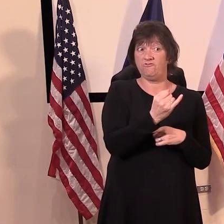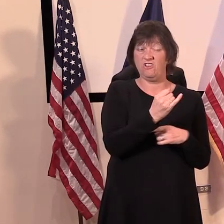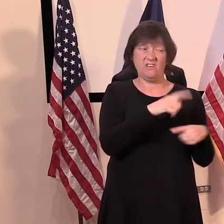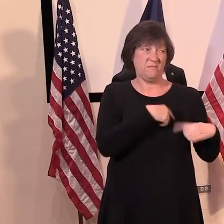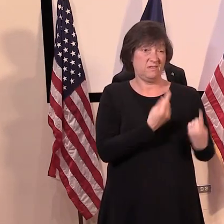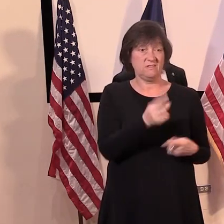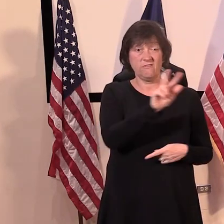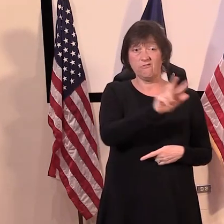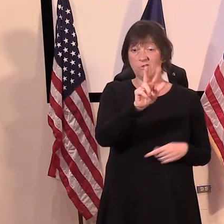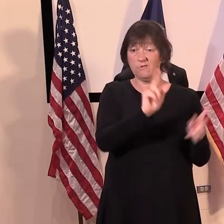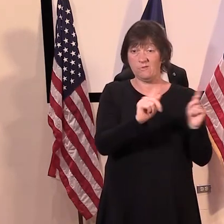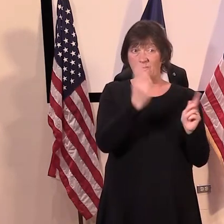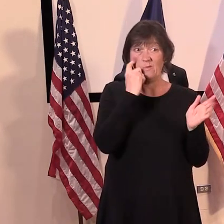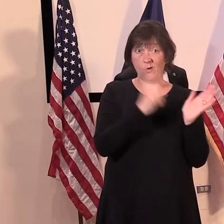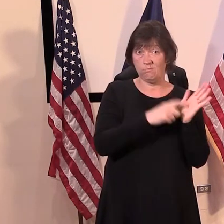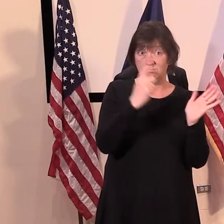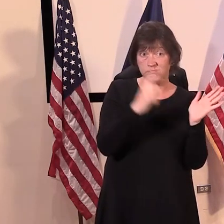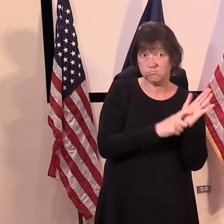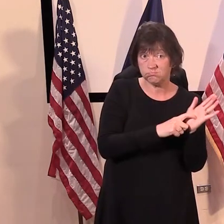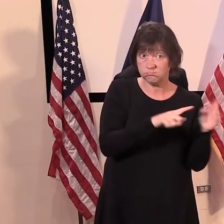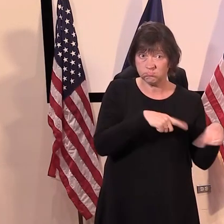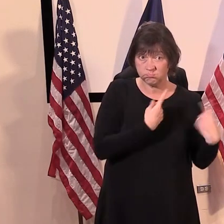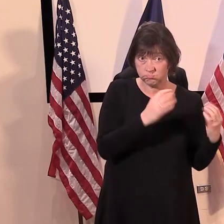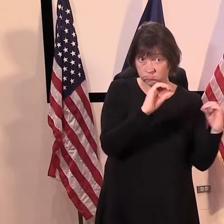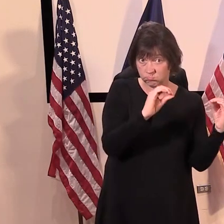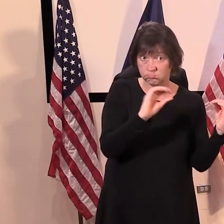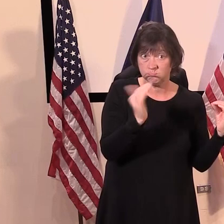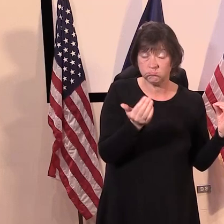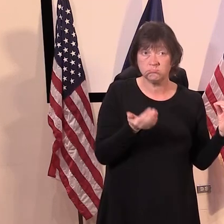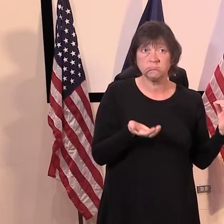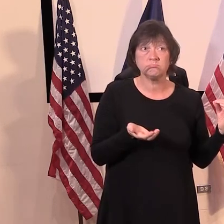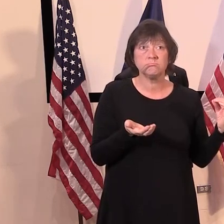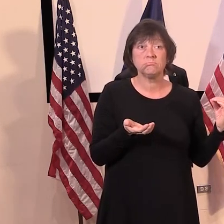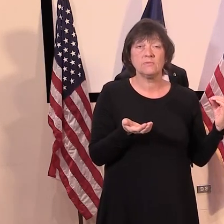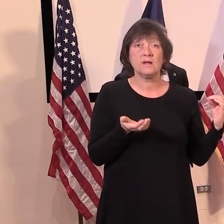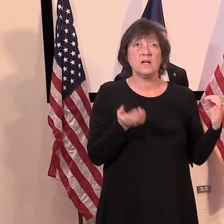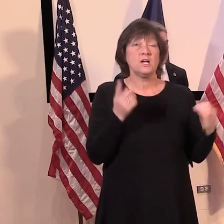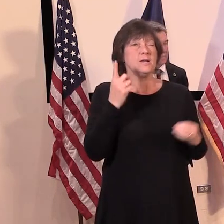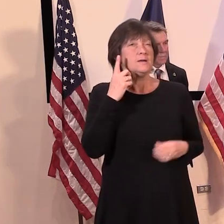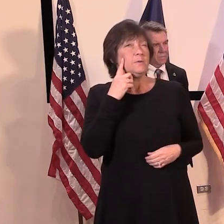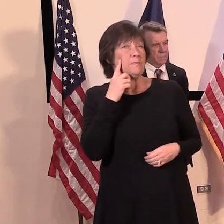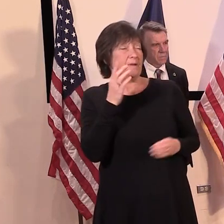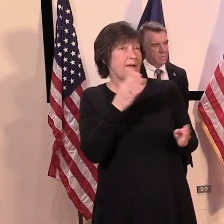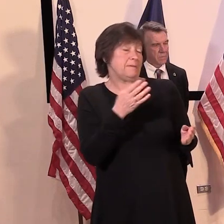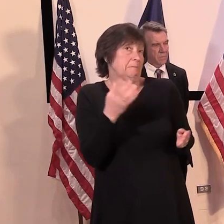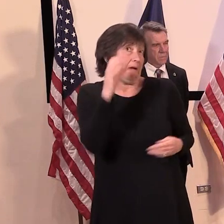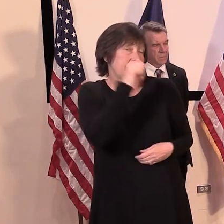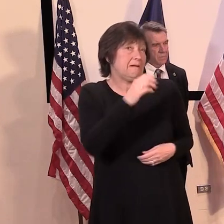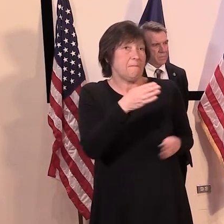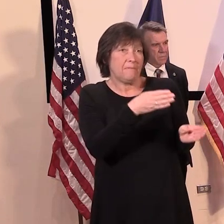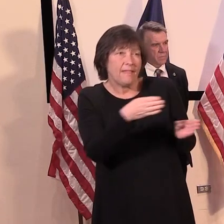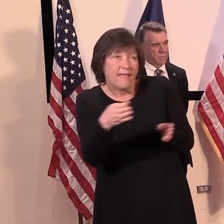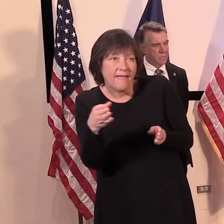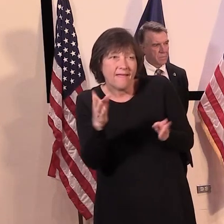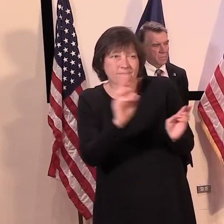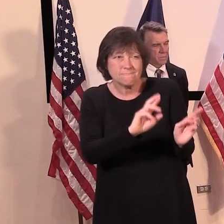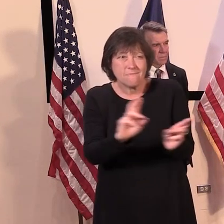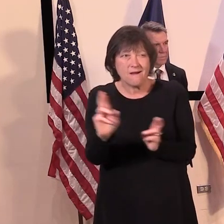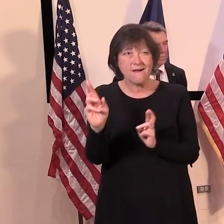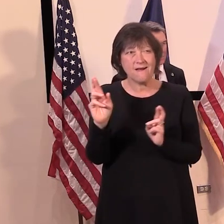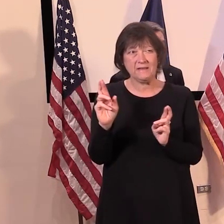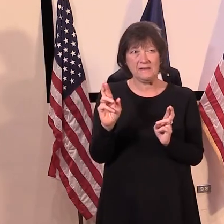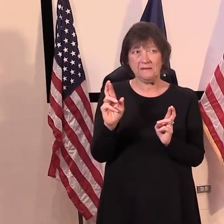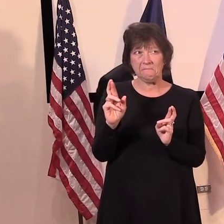two weeks ago. Um, is there a sense that, uh, is there a plan, I guess, on the books that says,